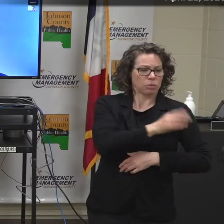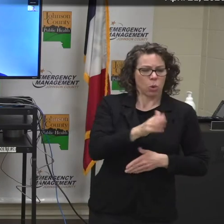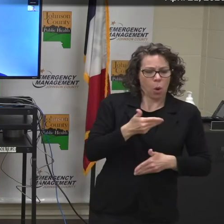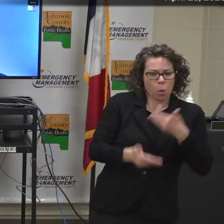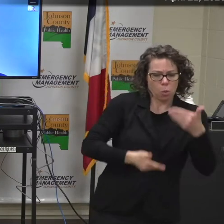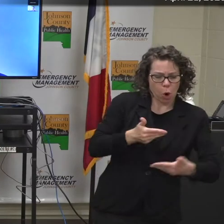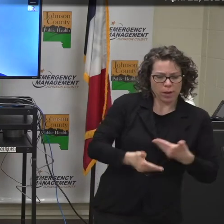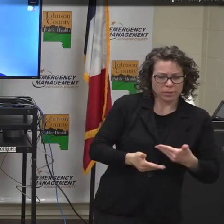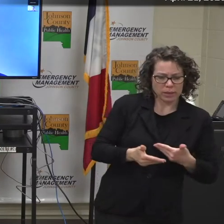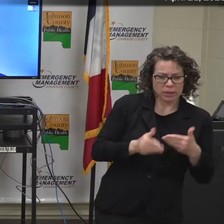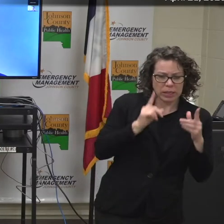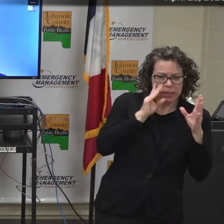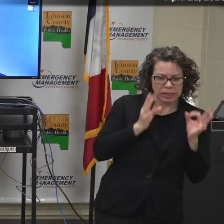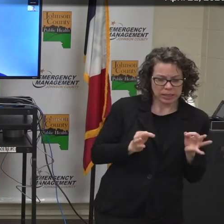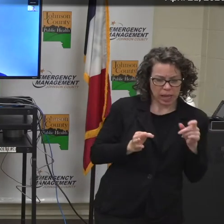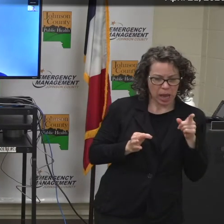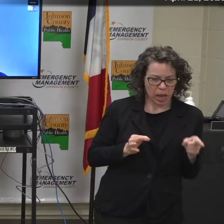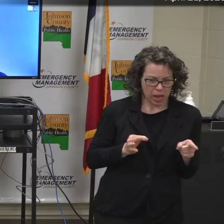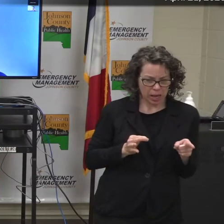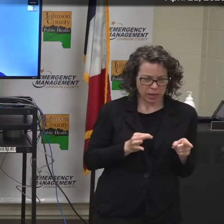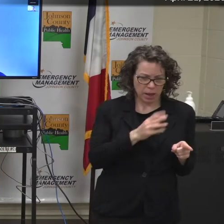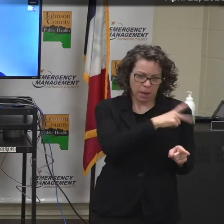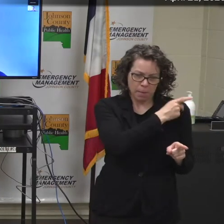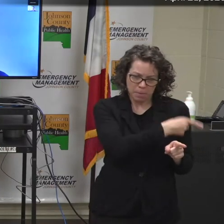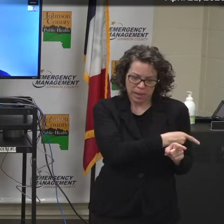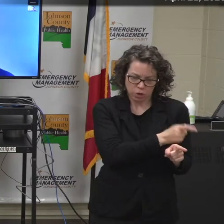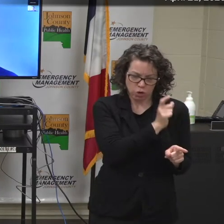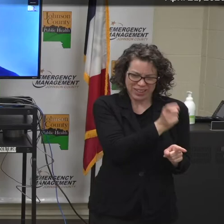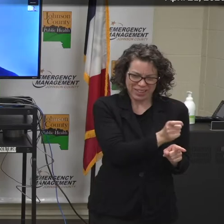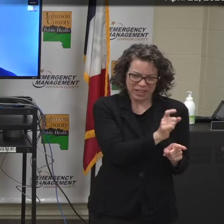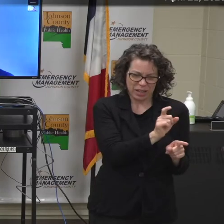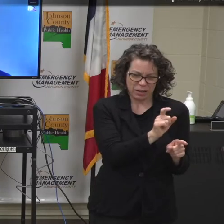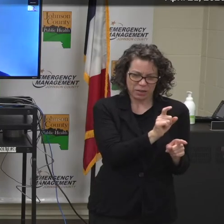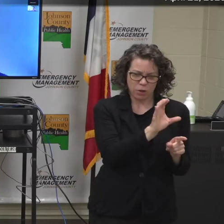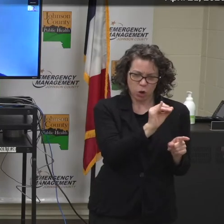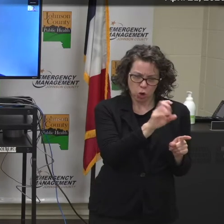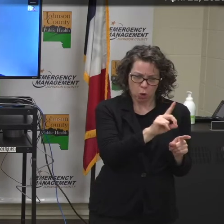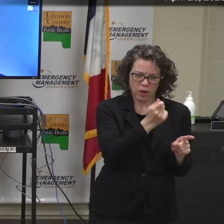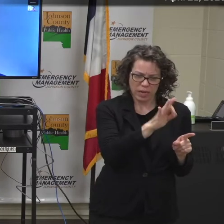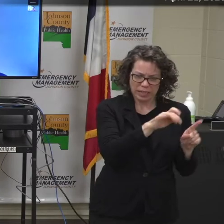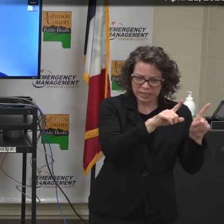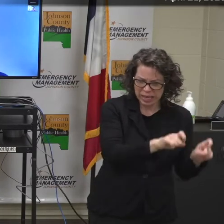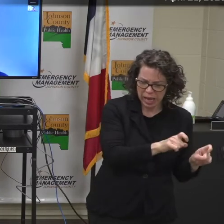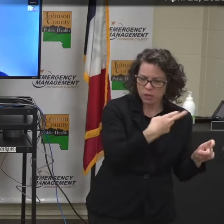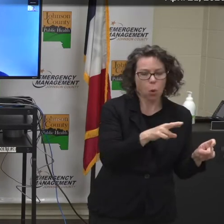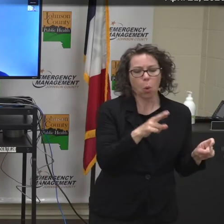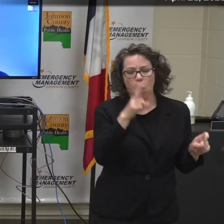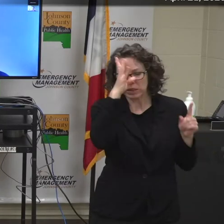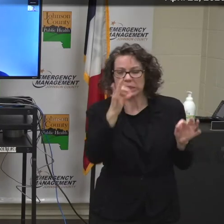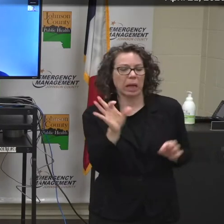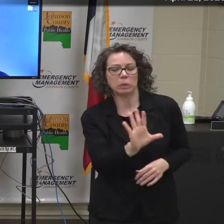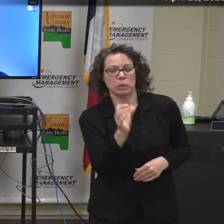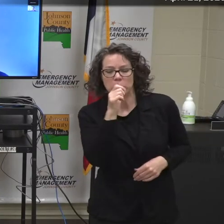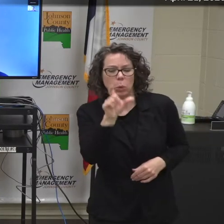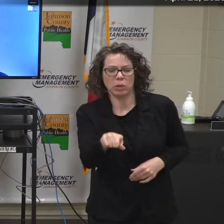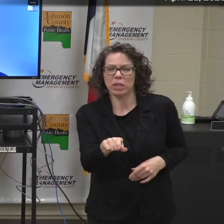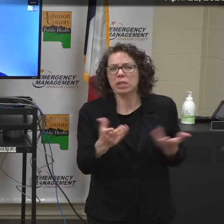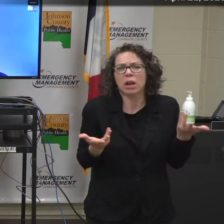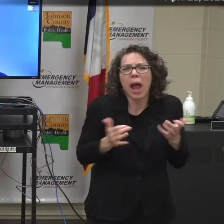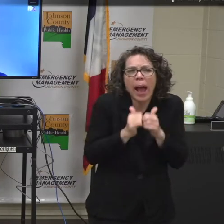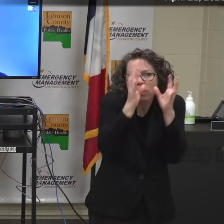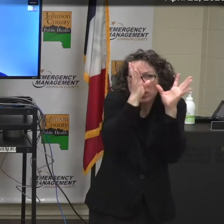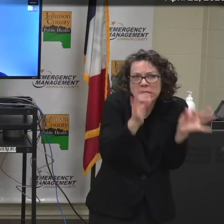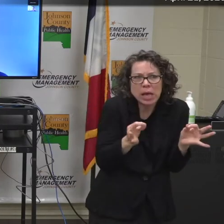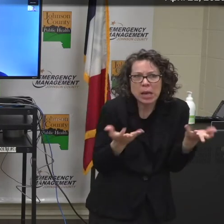decide whether a patient receives a COVID-19 test? And please enumerate what that decision-making process is currently.